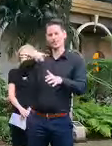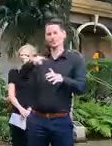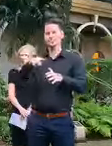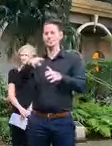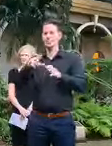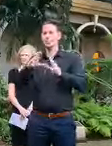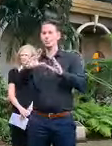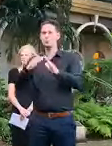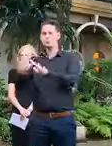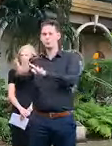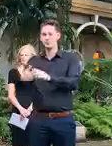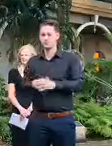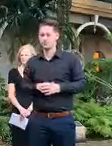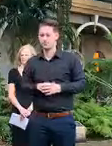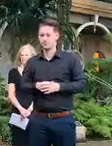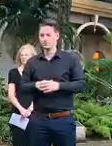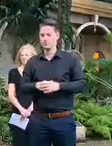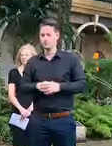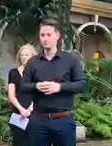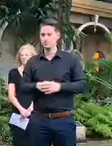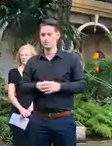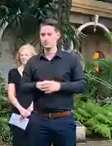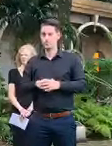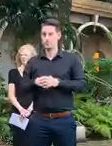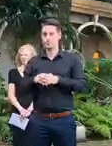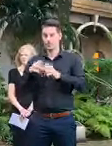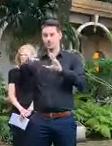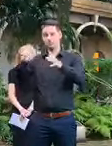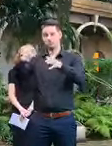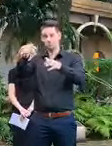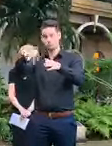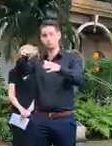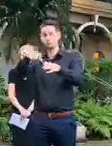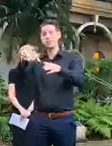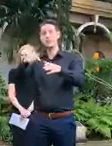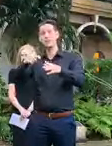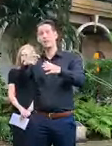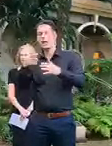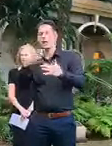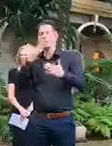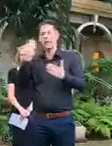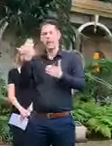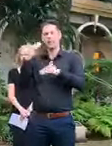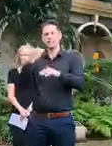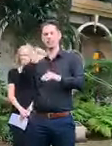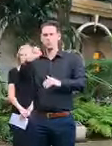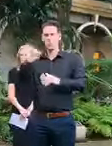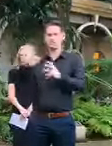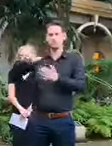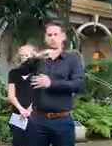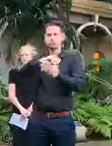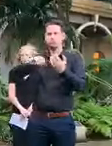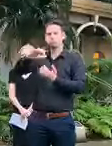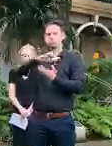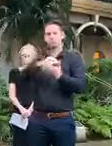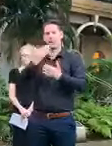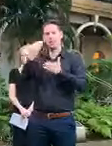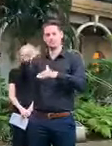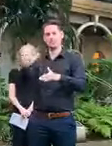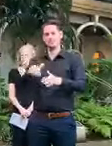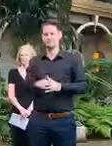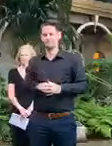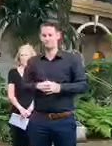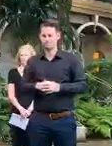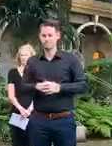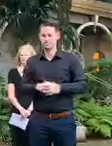important that people in this category are limiting their social interaction. If you